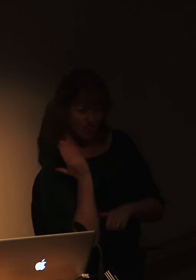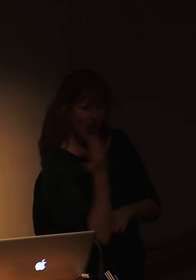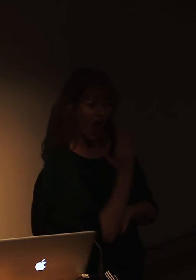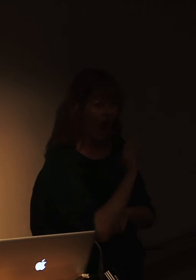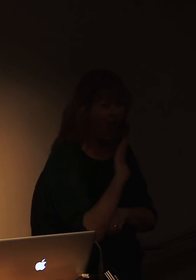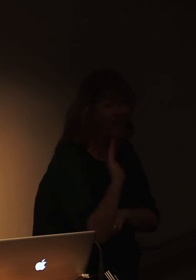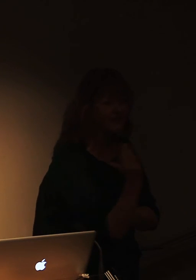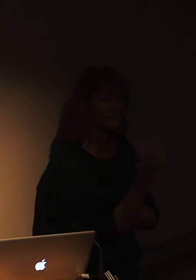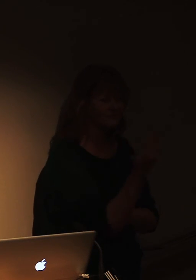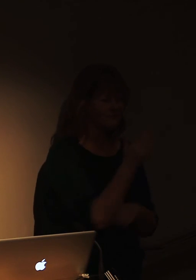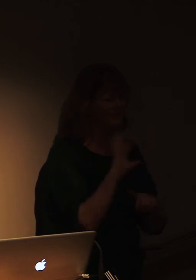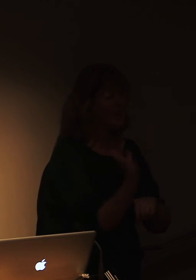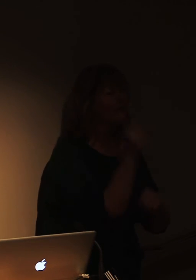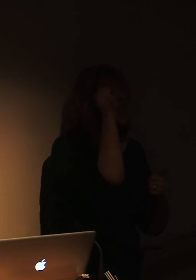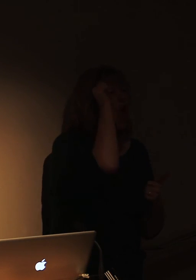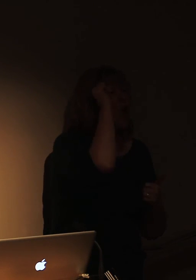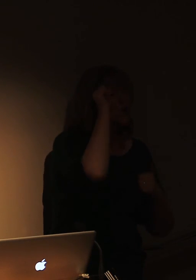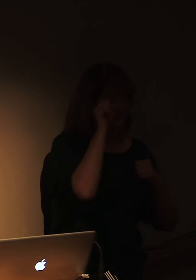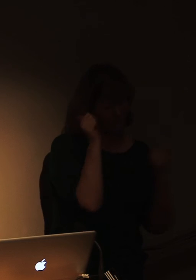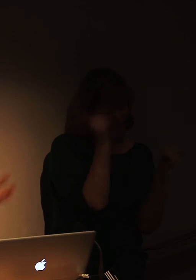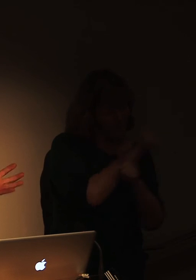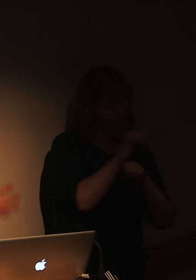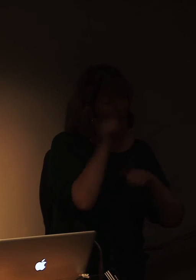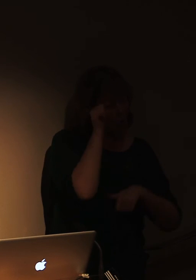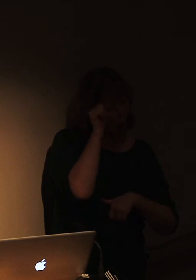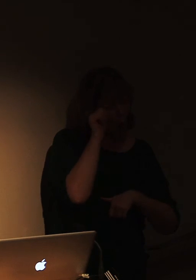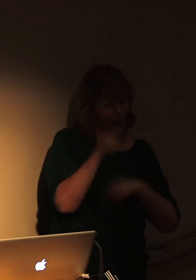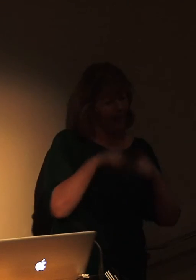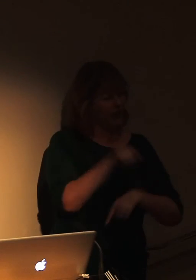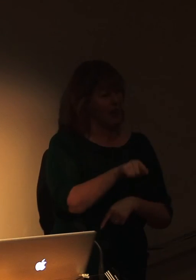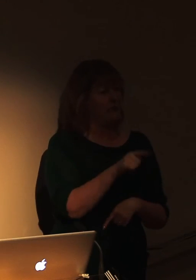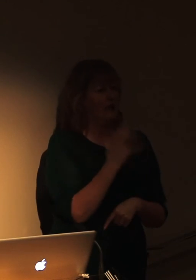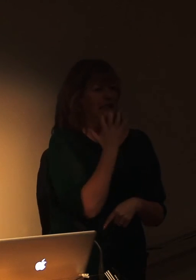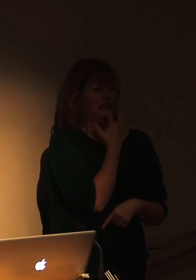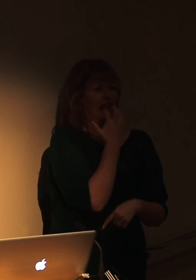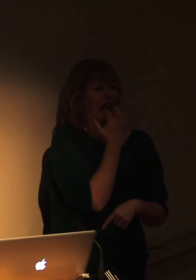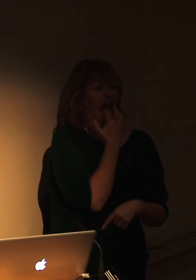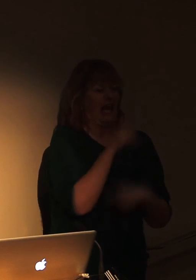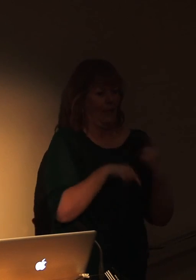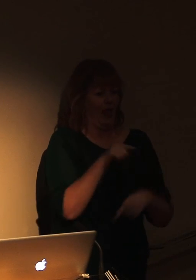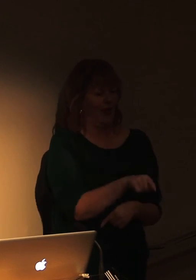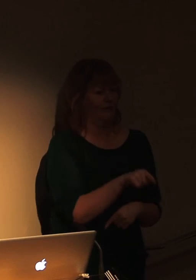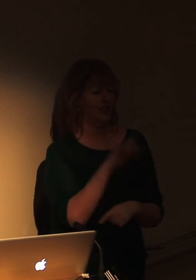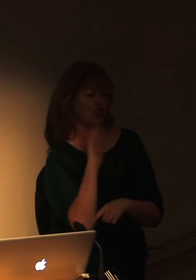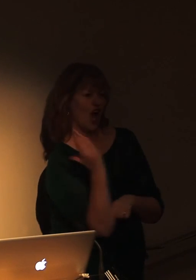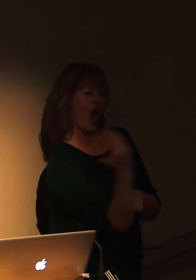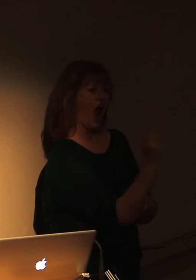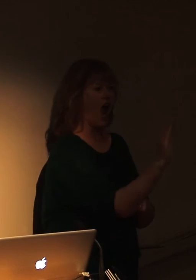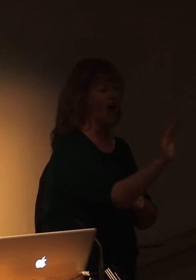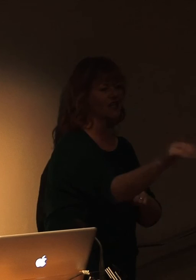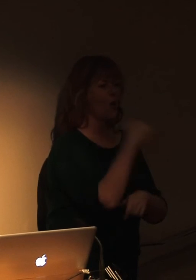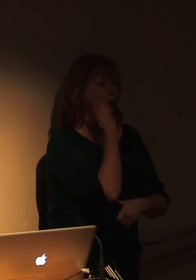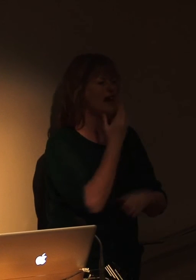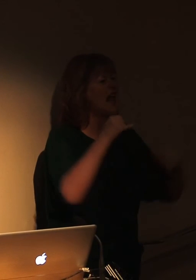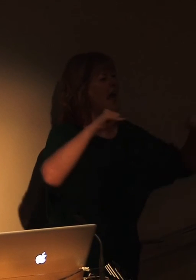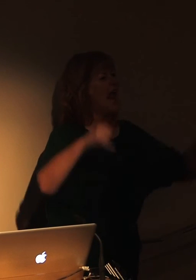anyone says anything about them. Everyone's afraid of them. So we've already got a villain. The shark's always a villain. So it's an easy subject to